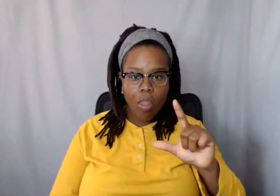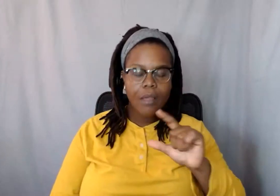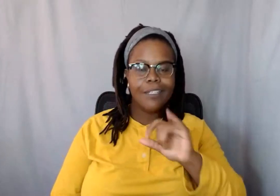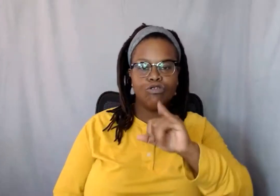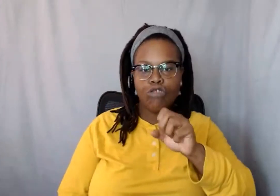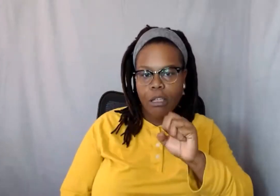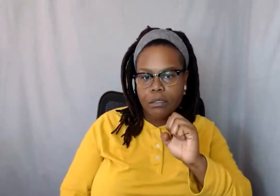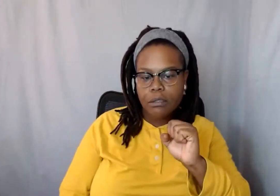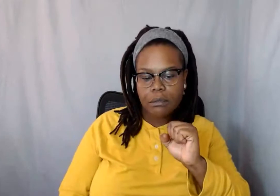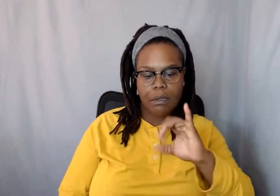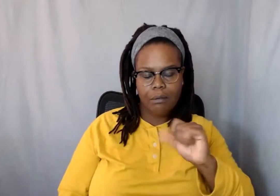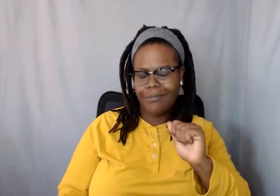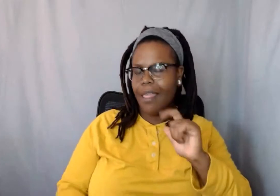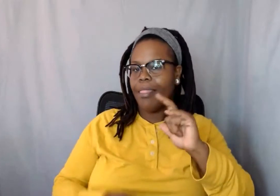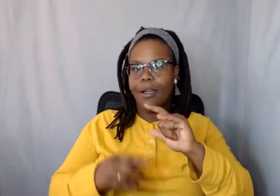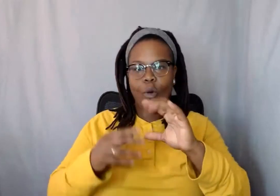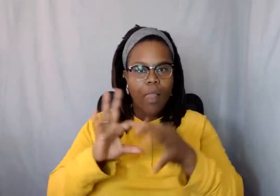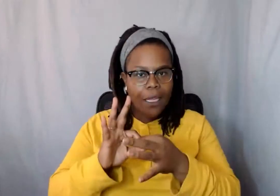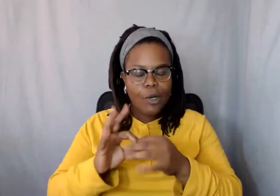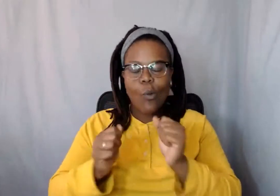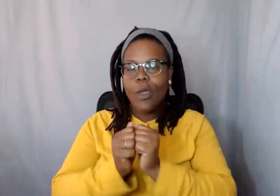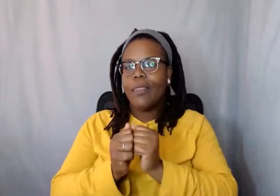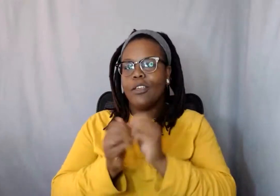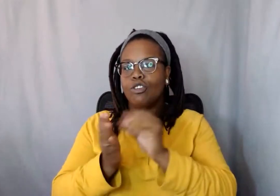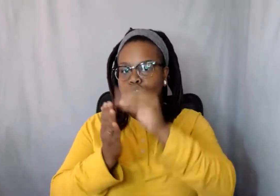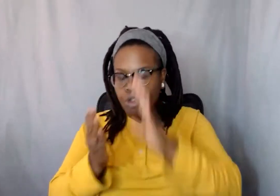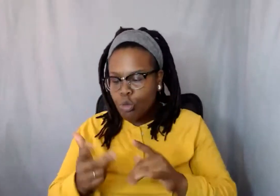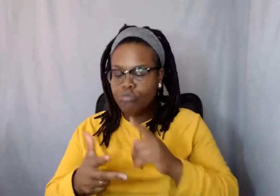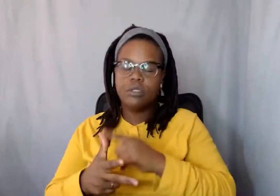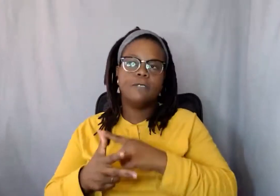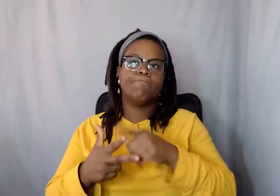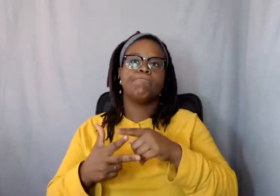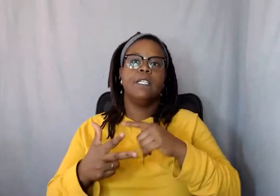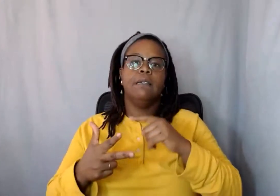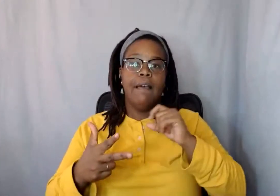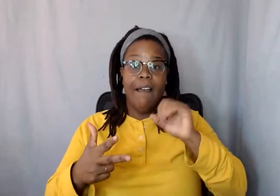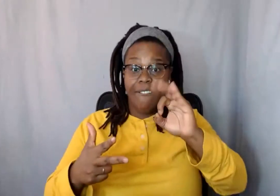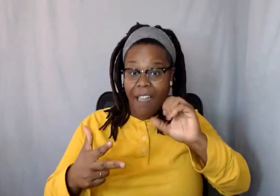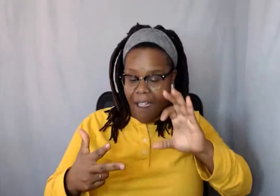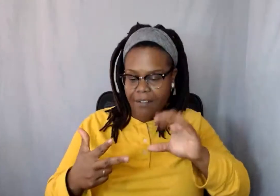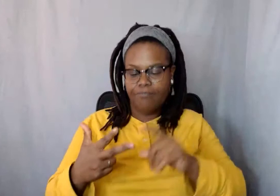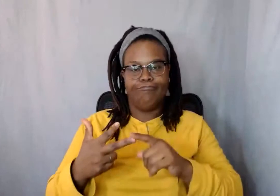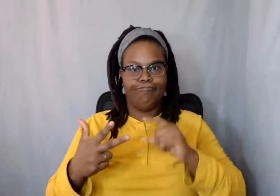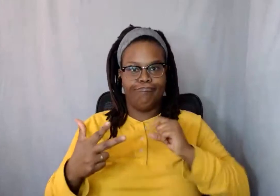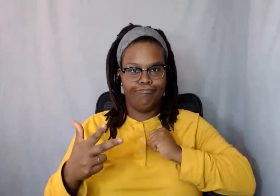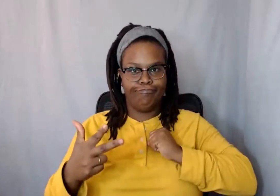staff, um, interactions, um, I guess, have they been positive? Have they been challenging?